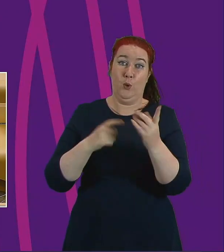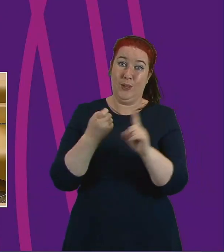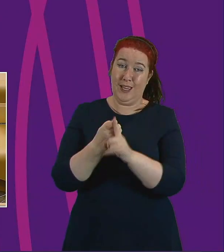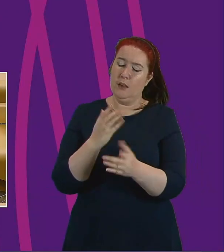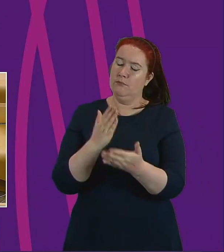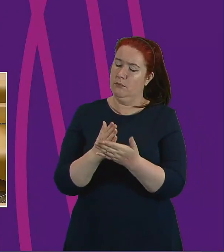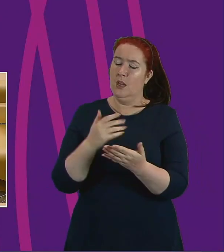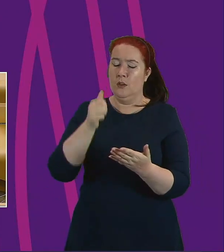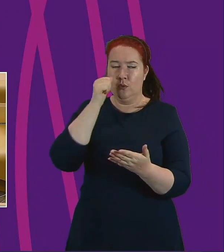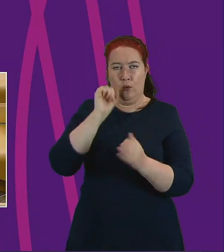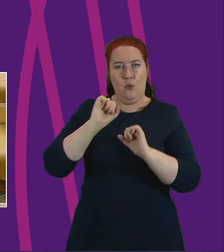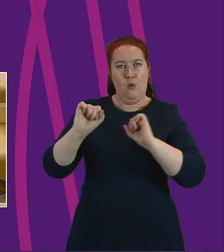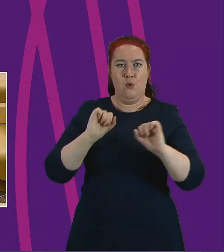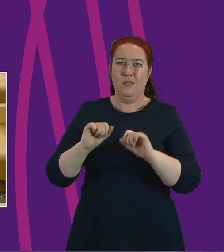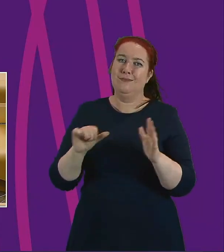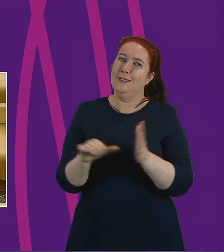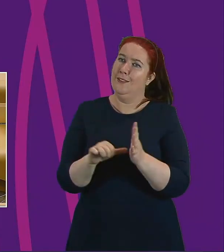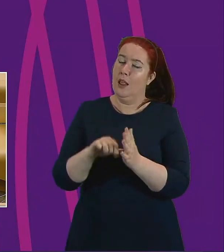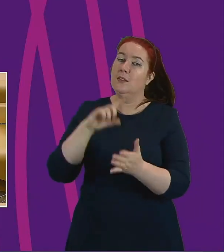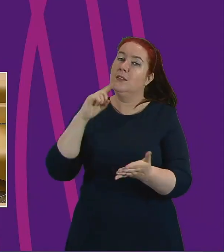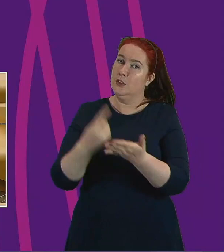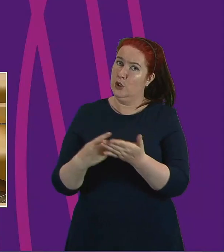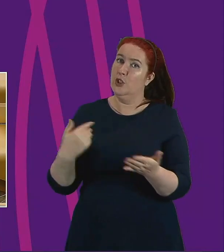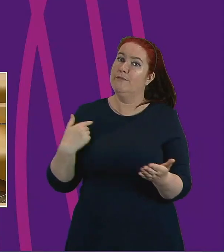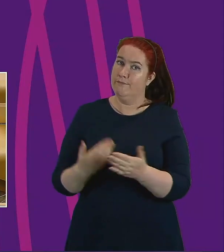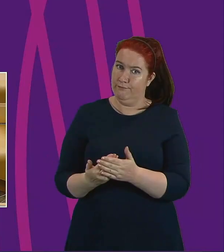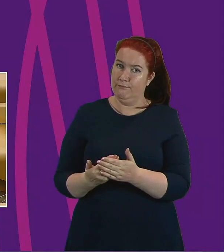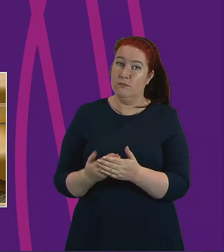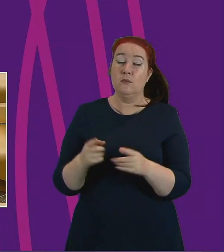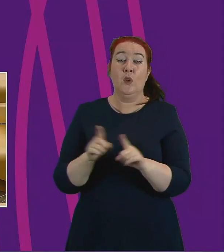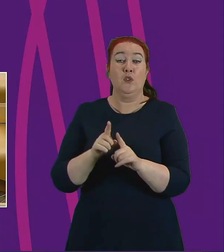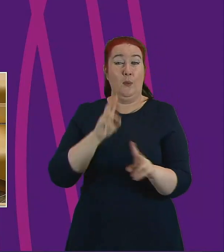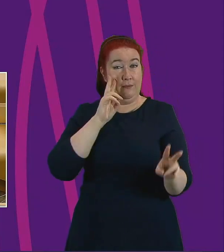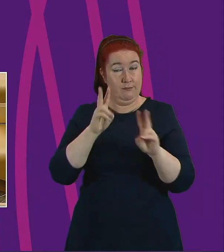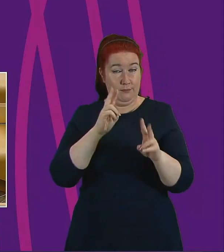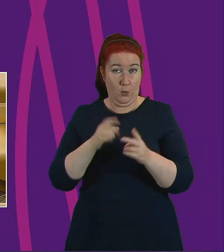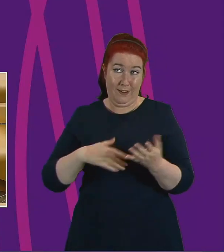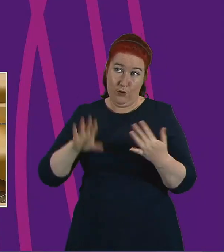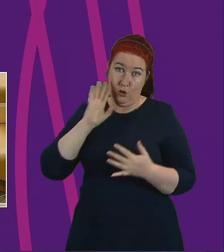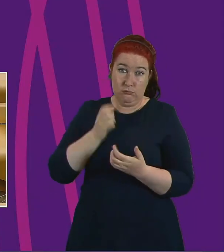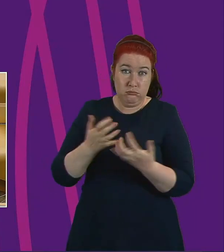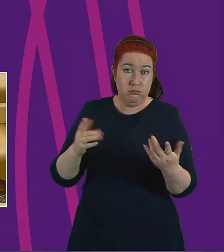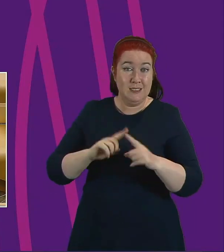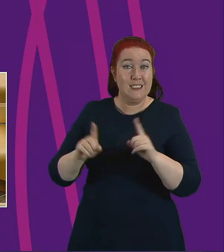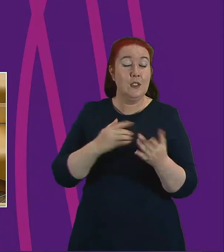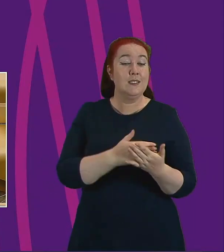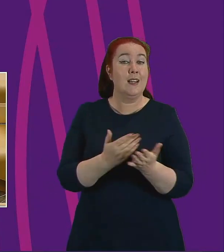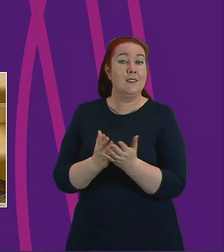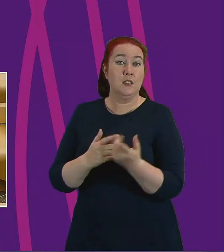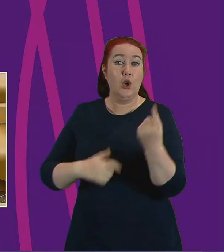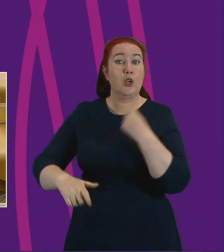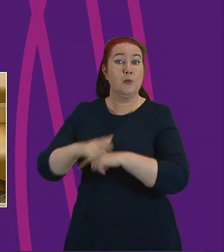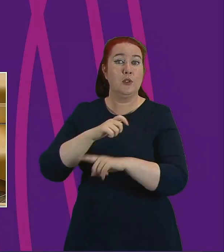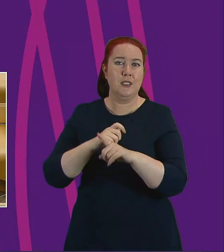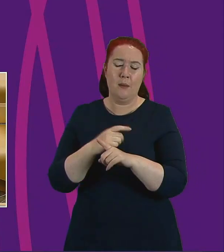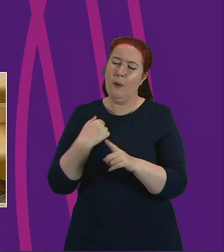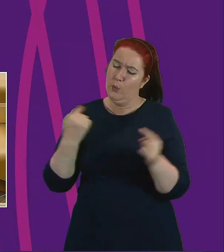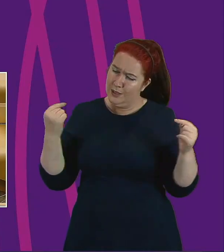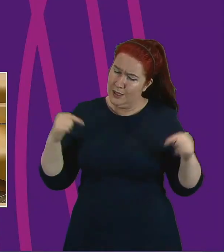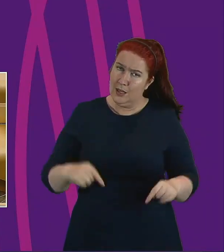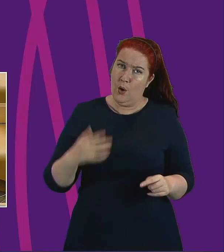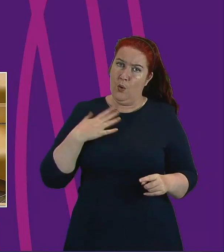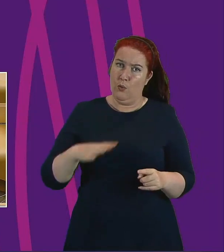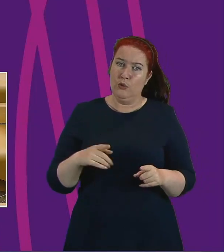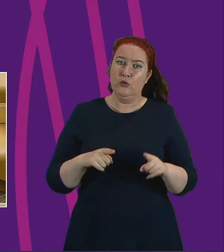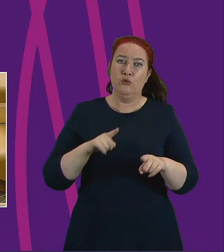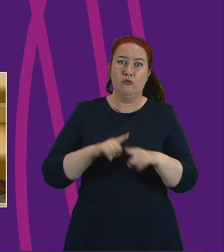decisions to be made. And we have seen and we've heard from many sectors across the community that we're here to do the best we can to flatten